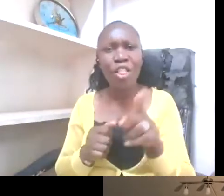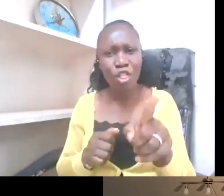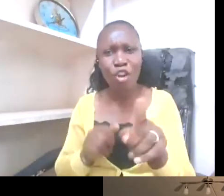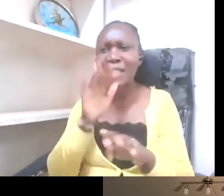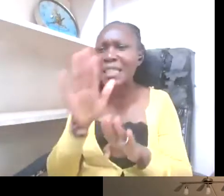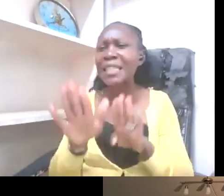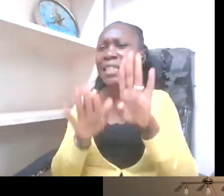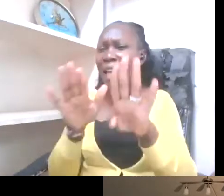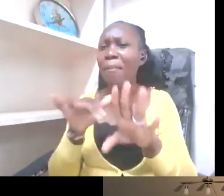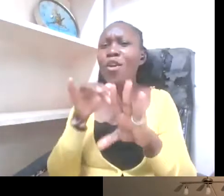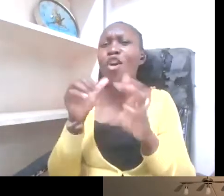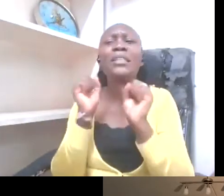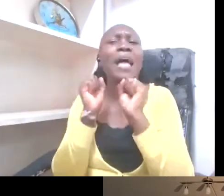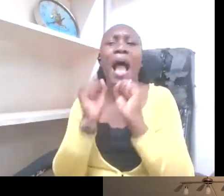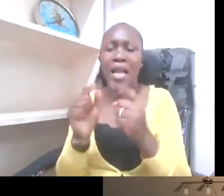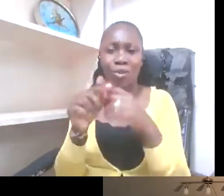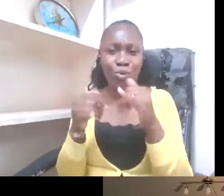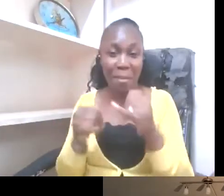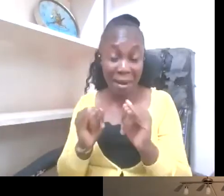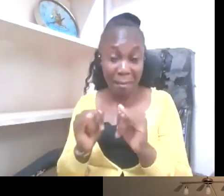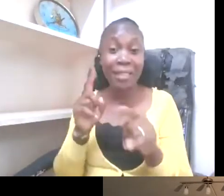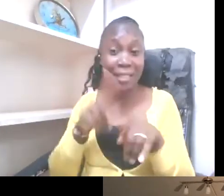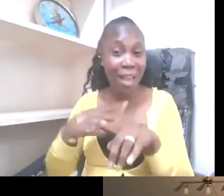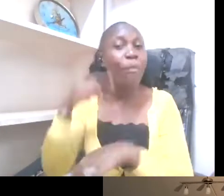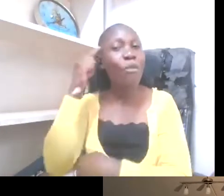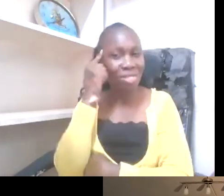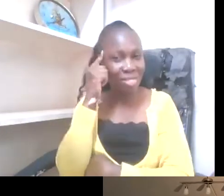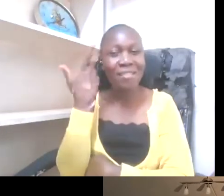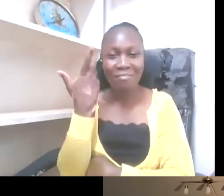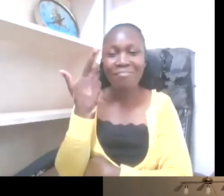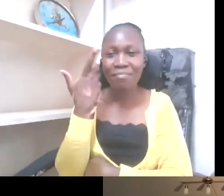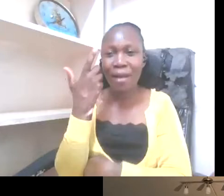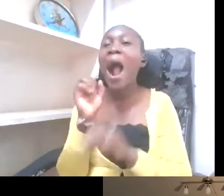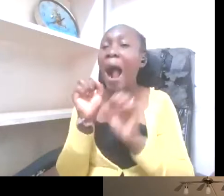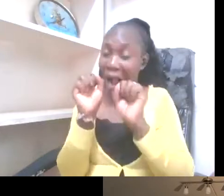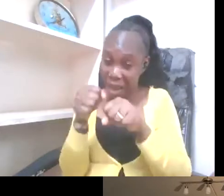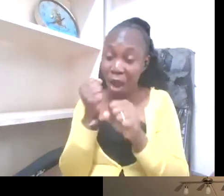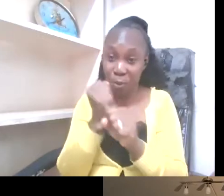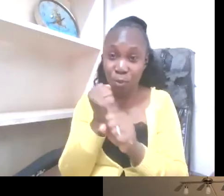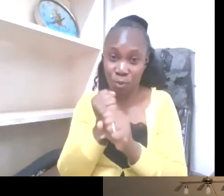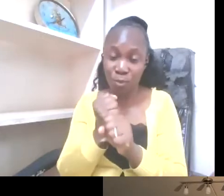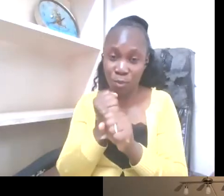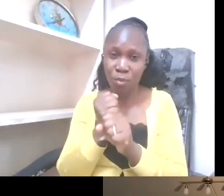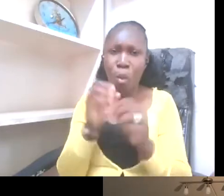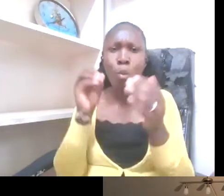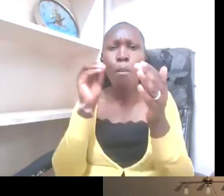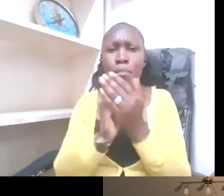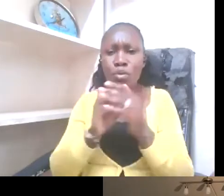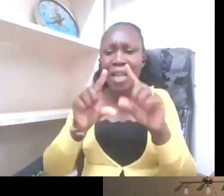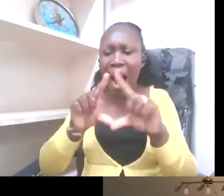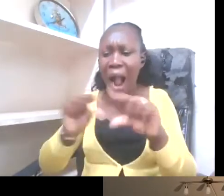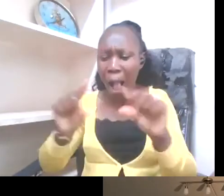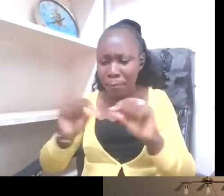think about it. And it's quite tangible, actually, to put captions is nowadays also almost by